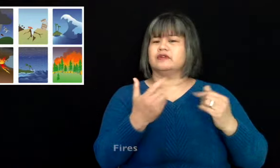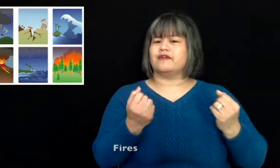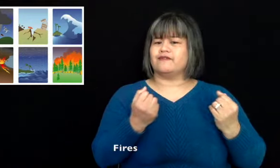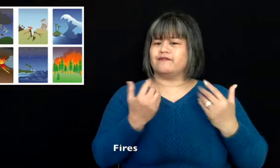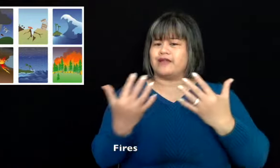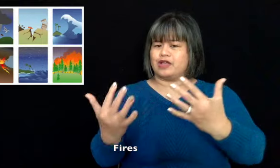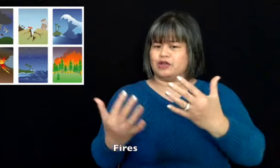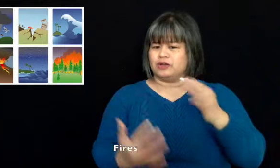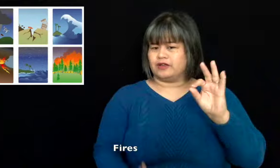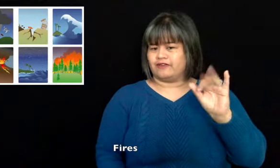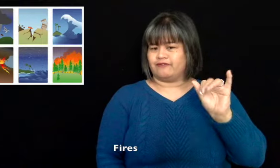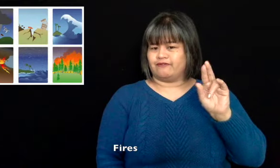Fires